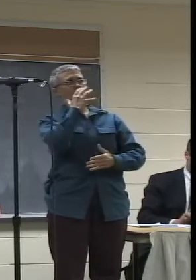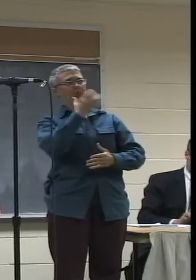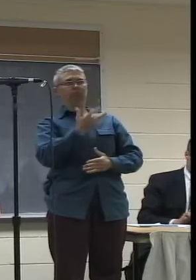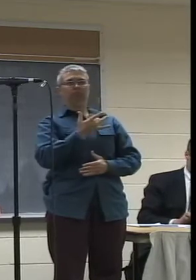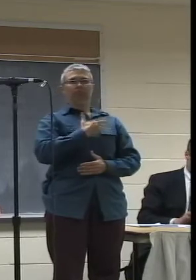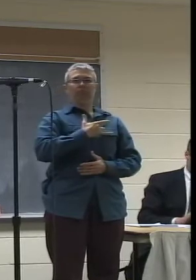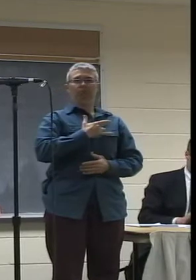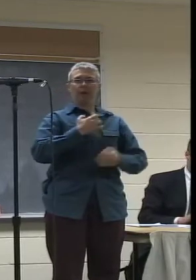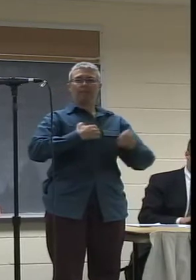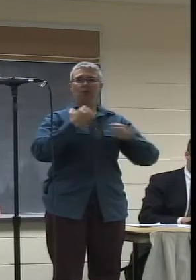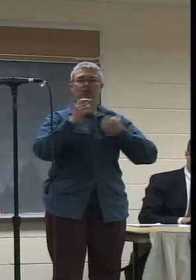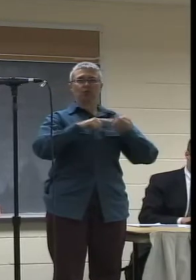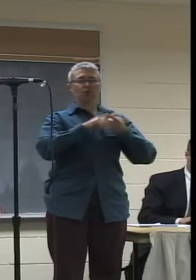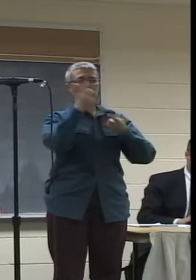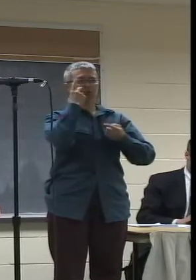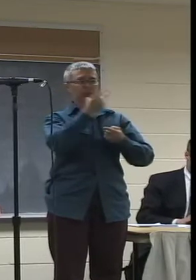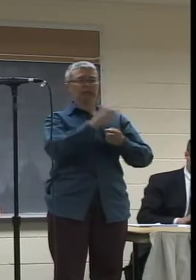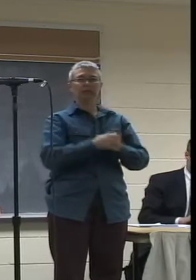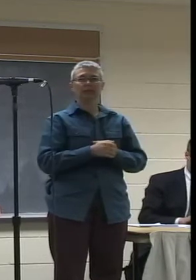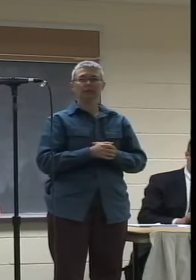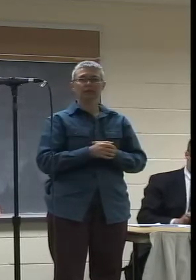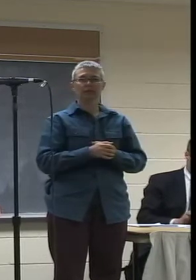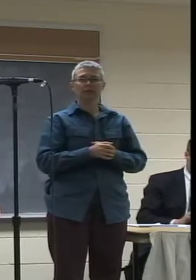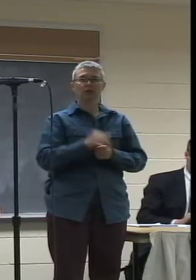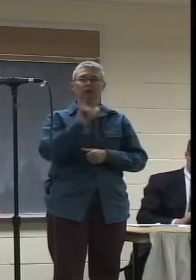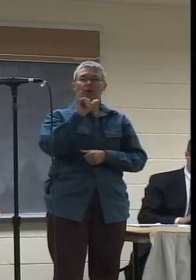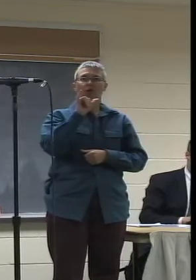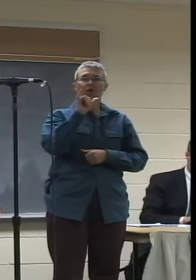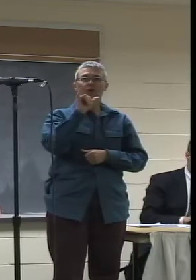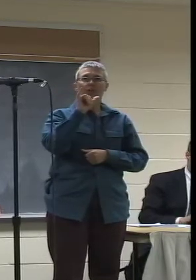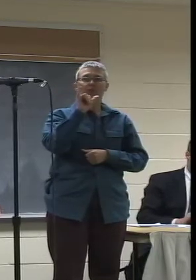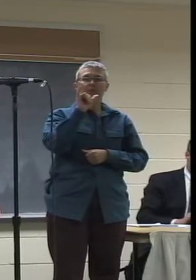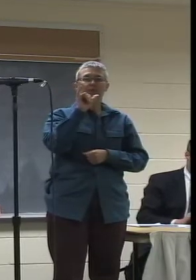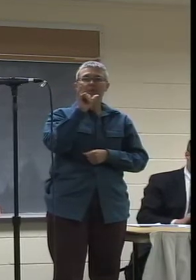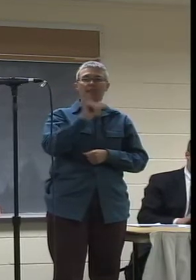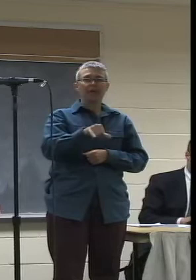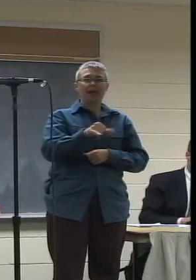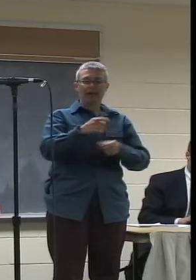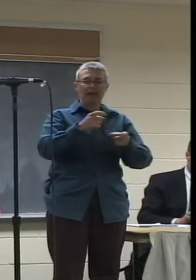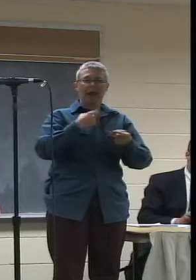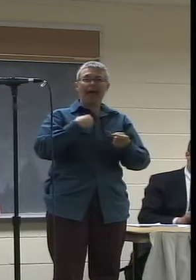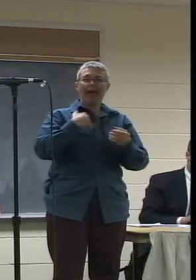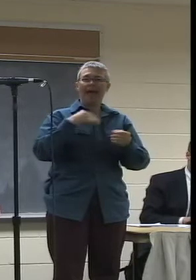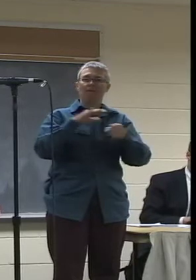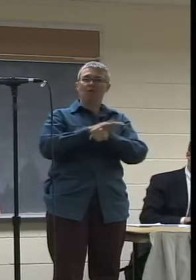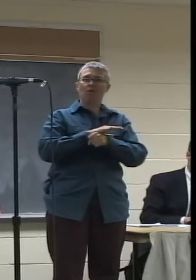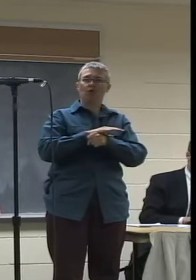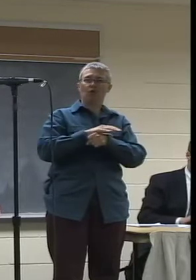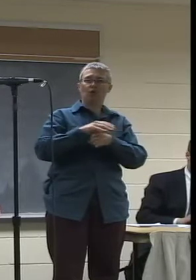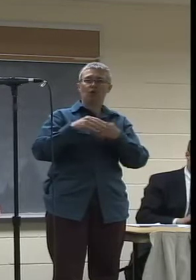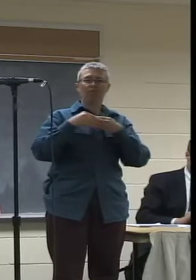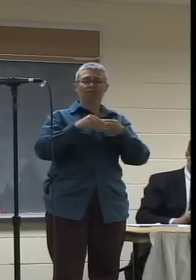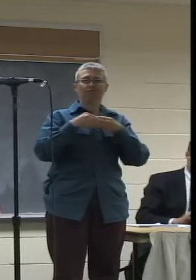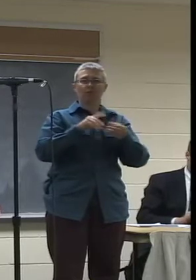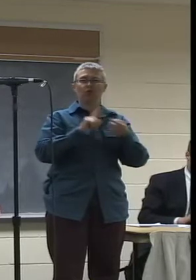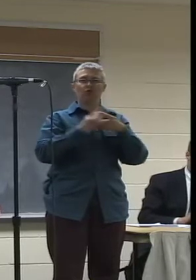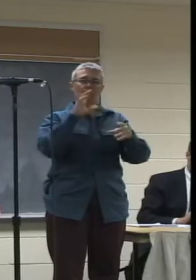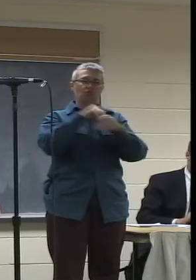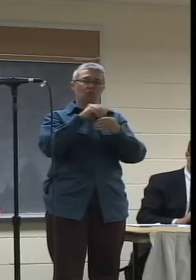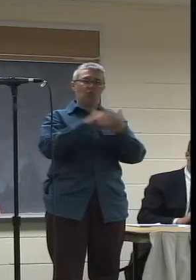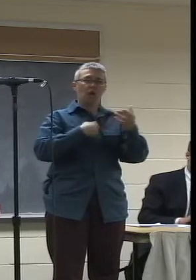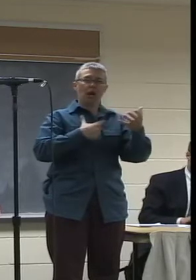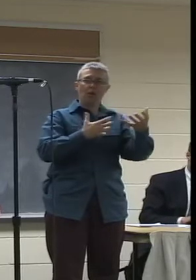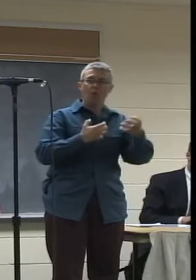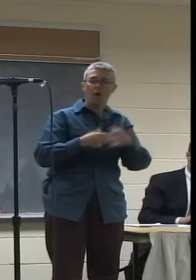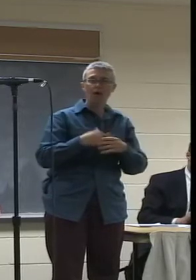and I was free to include or not include any particular content. The movie is one of a kind, just about